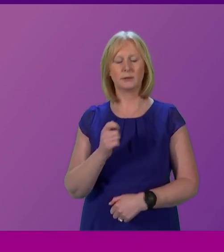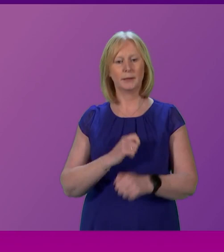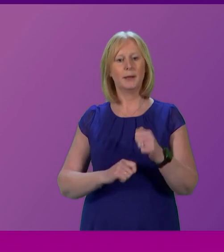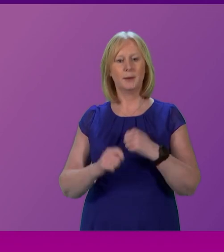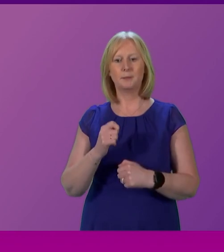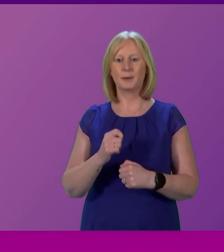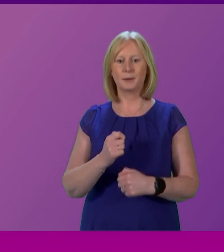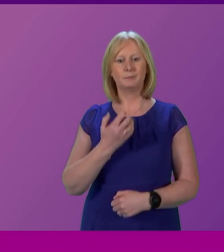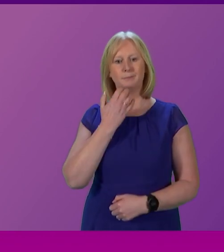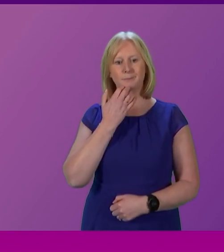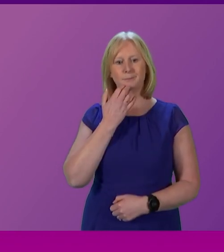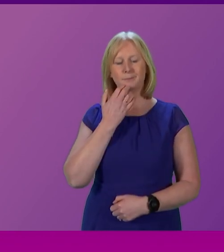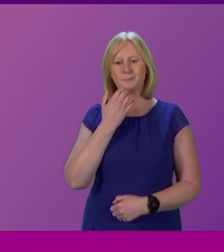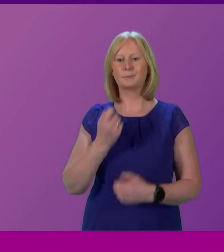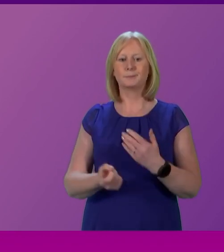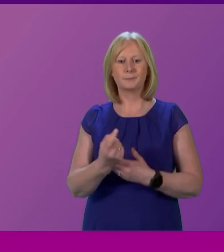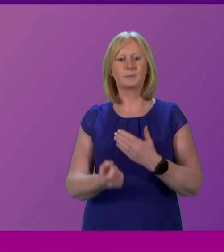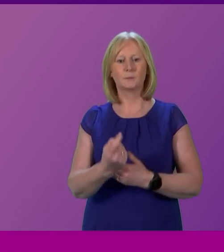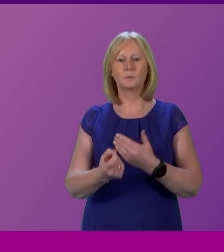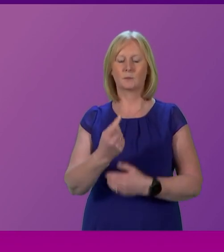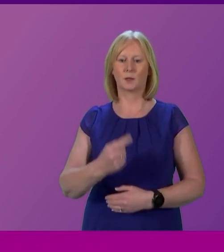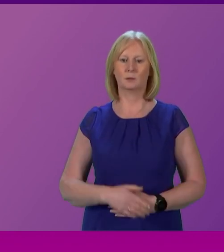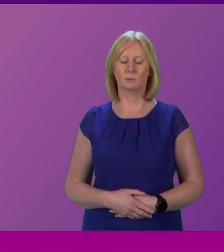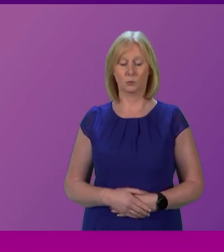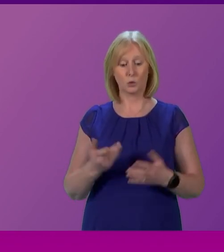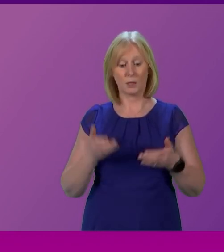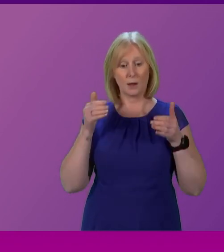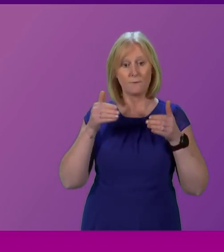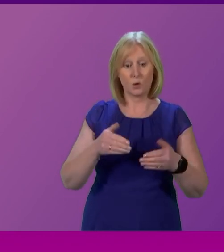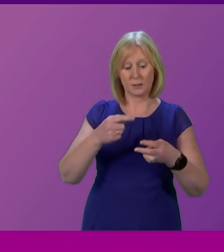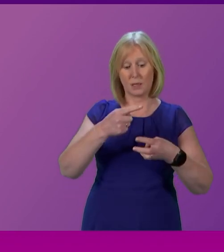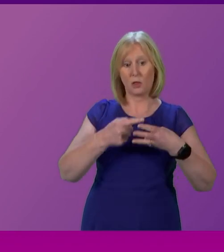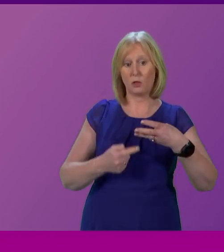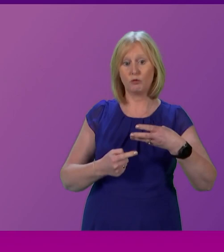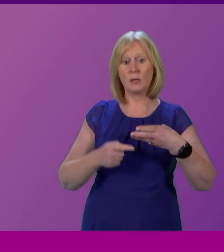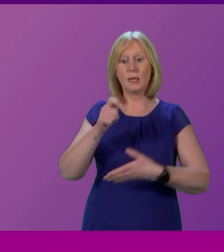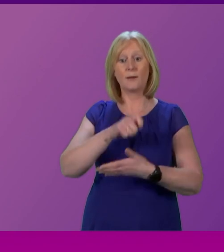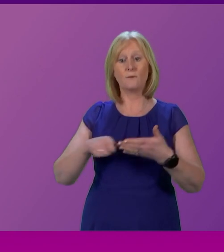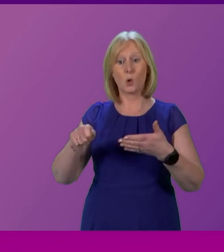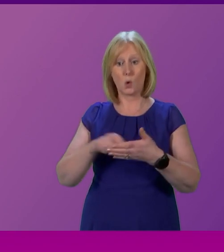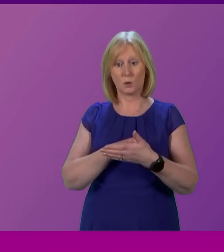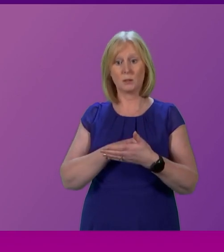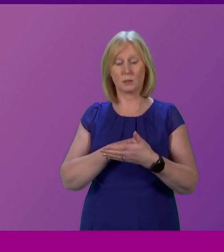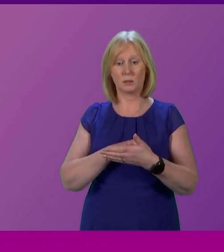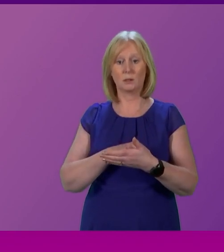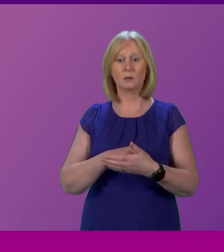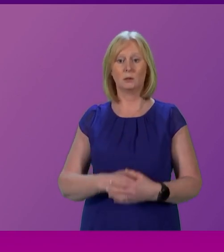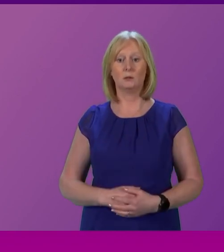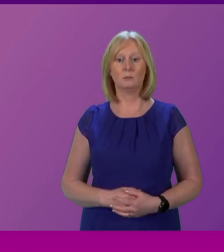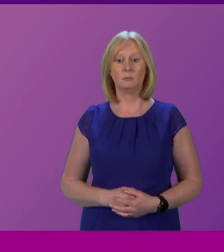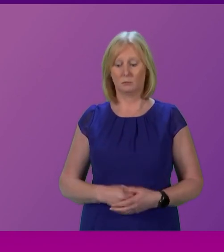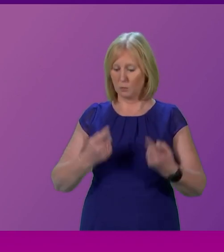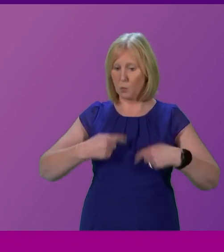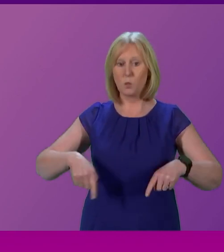to. Presiding Officer, I am going to focus in today's debate on the outcome of three votes. And on the question of how we, those